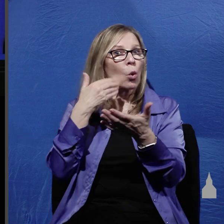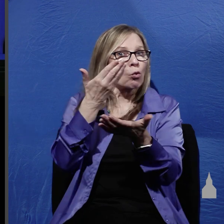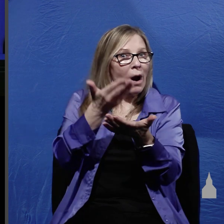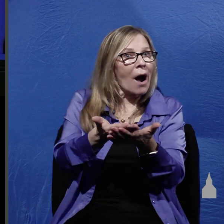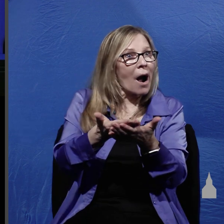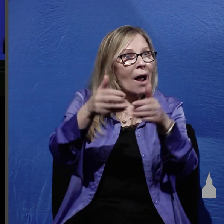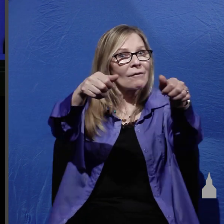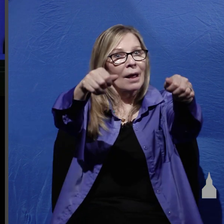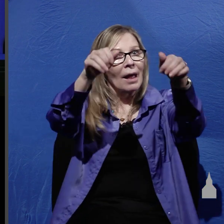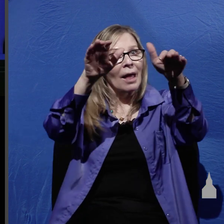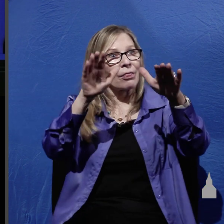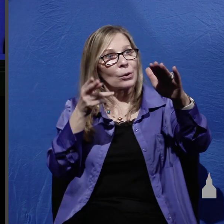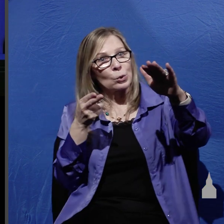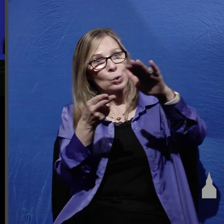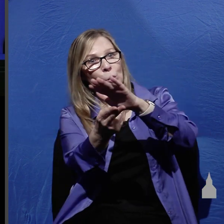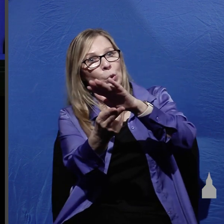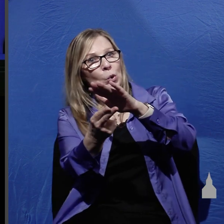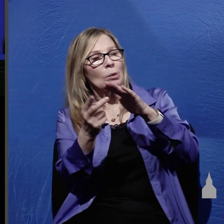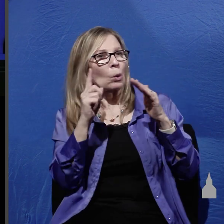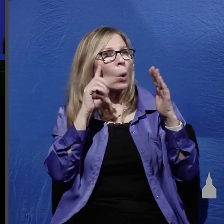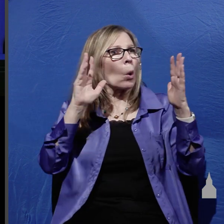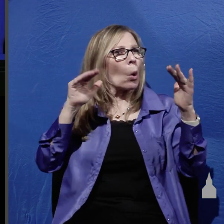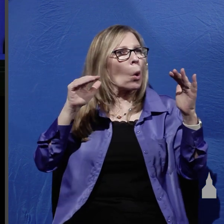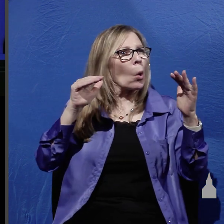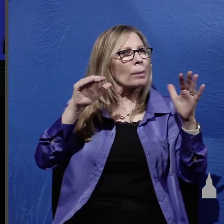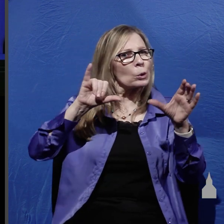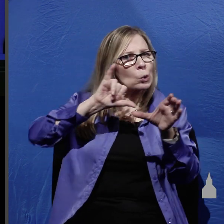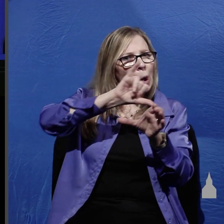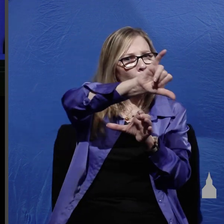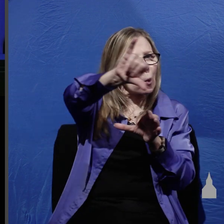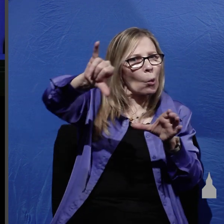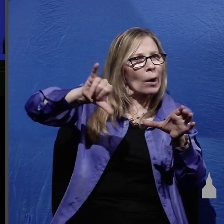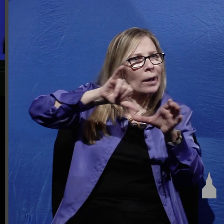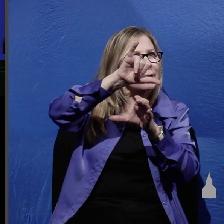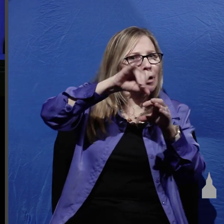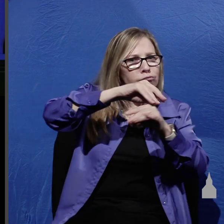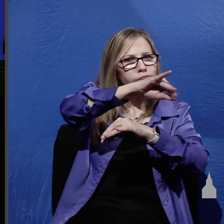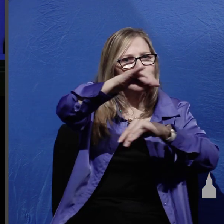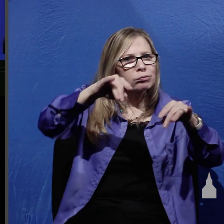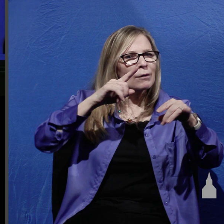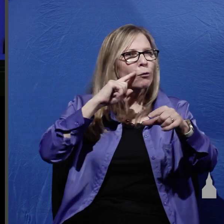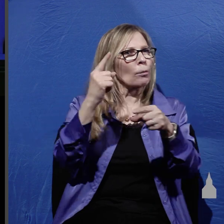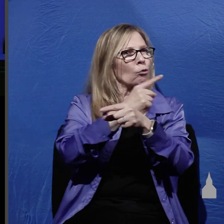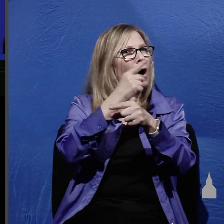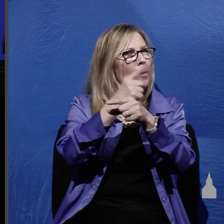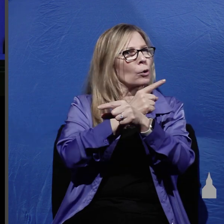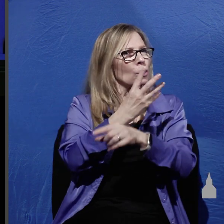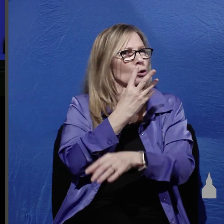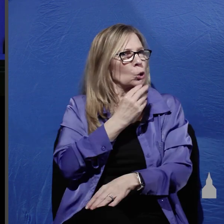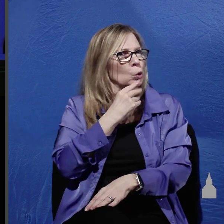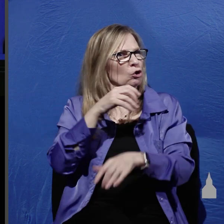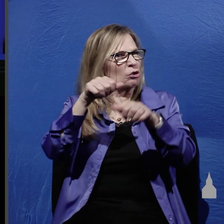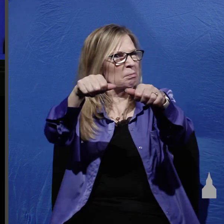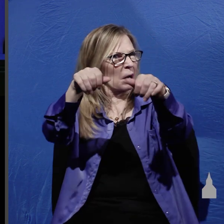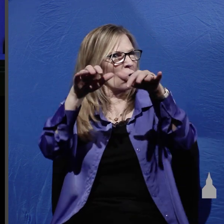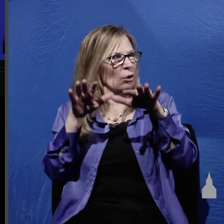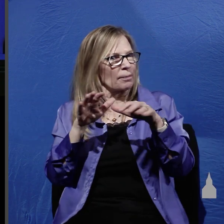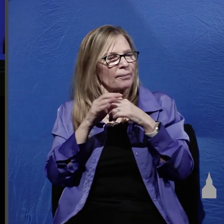of Jesus hoping to anoint his corpse for a proper Jewish burial and the reason they waited until Sunday morning